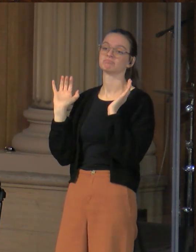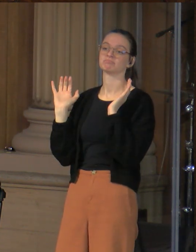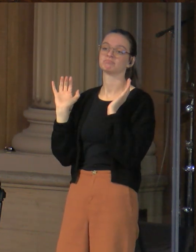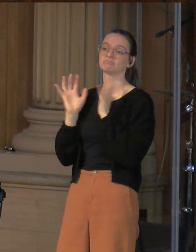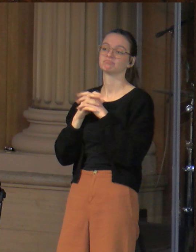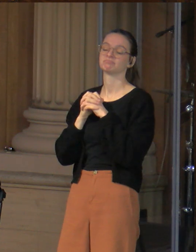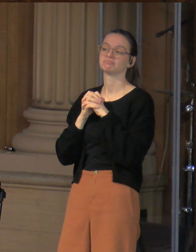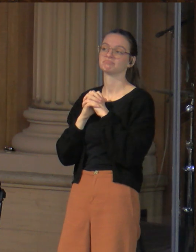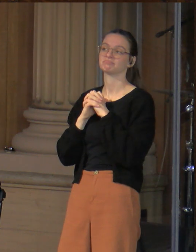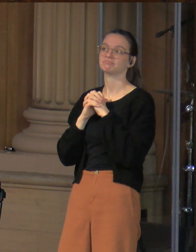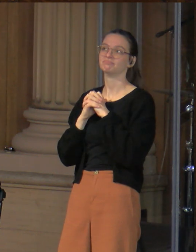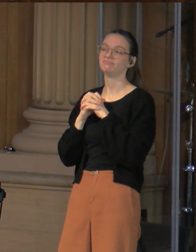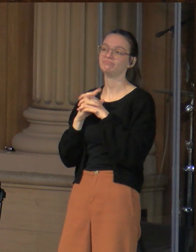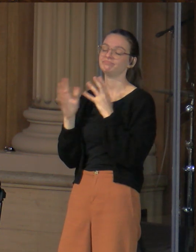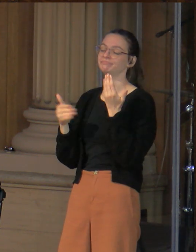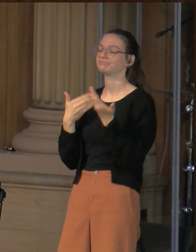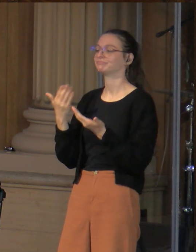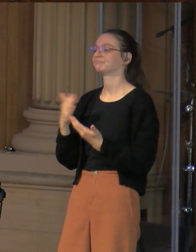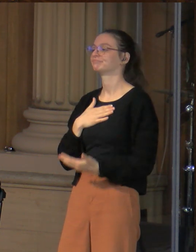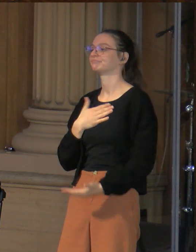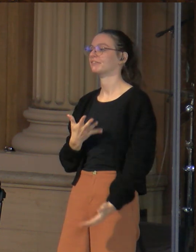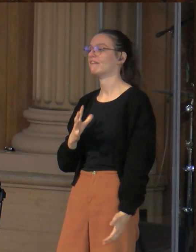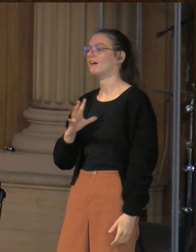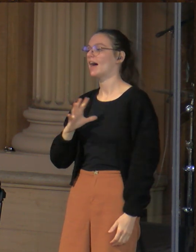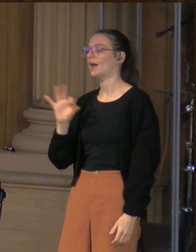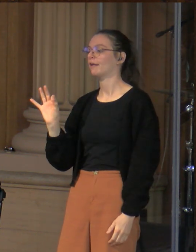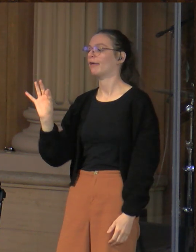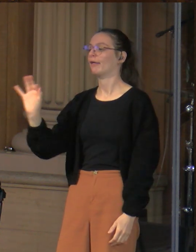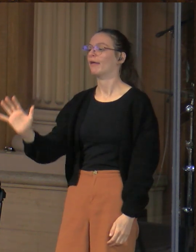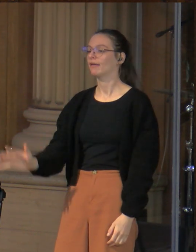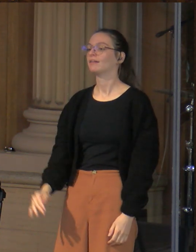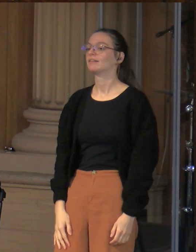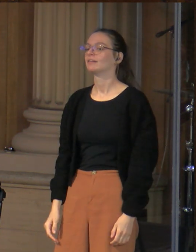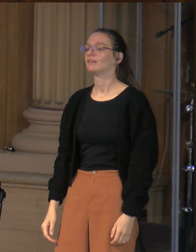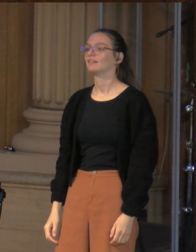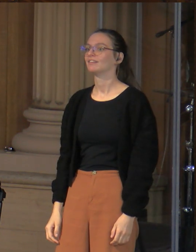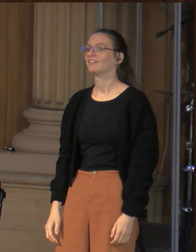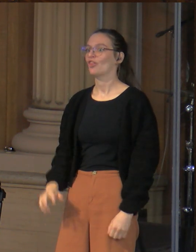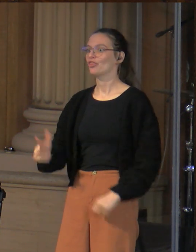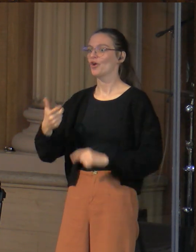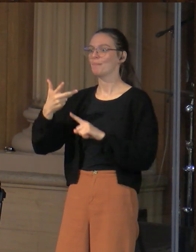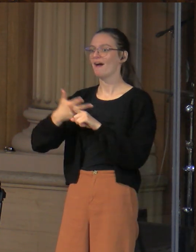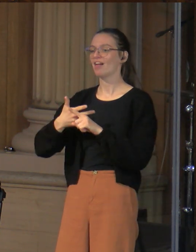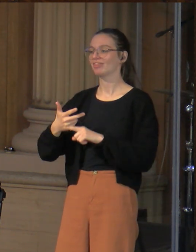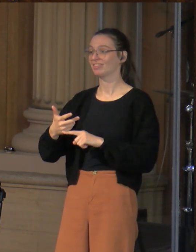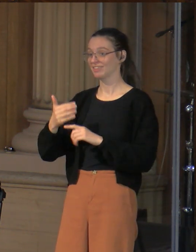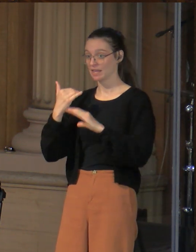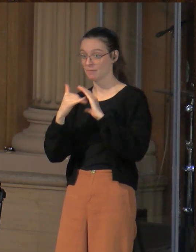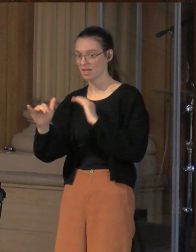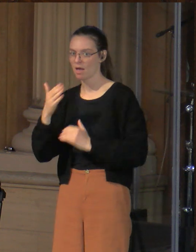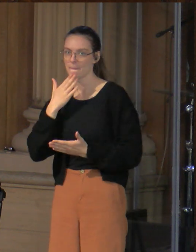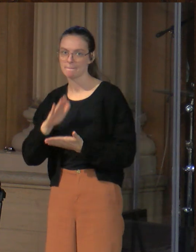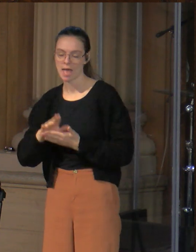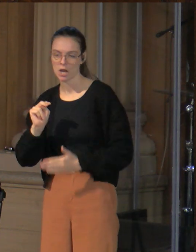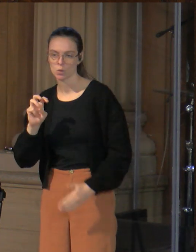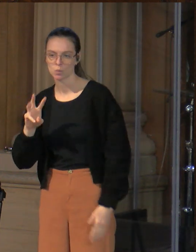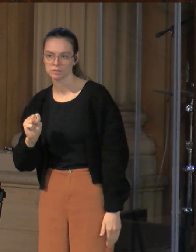goes and does that, and then his email month three says, bad news. They believed and